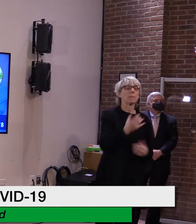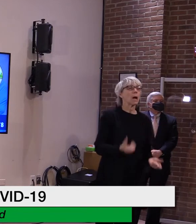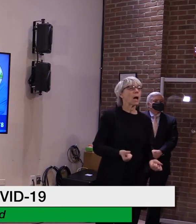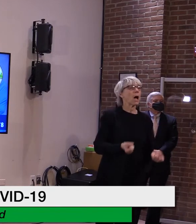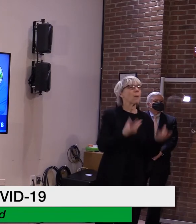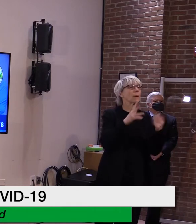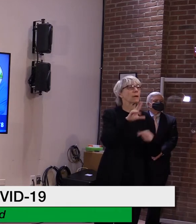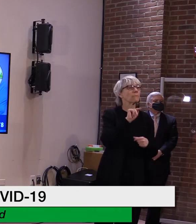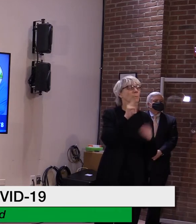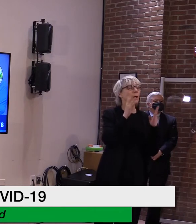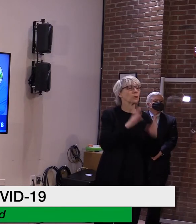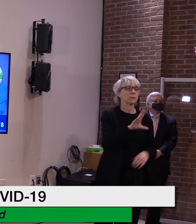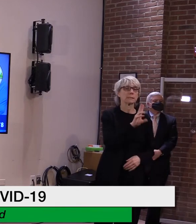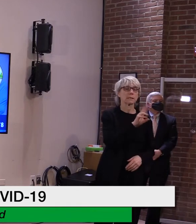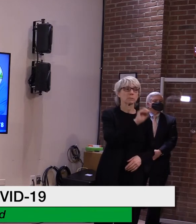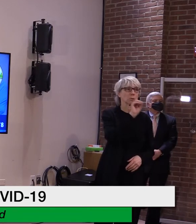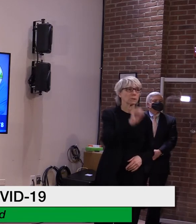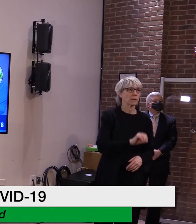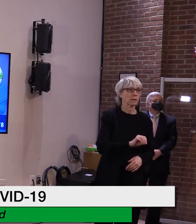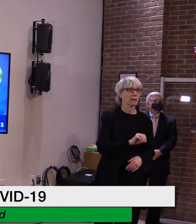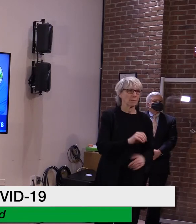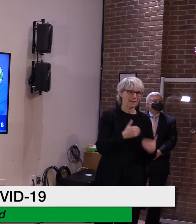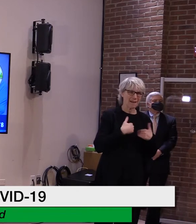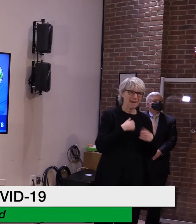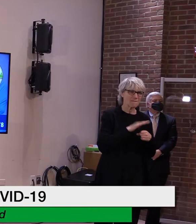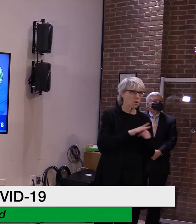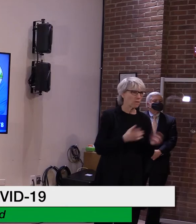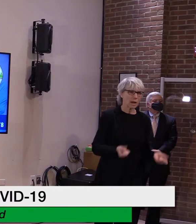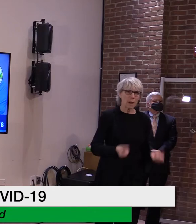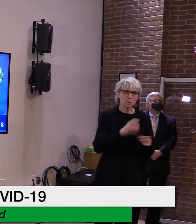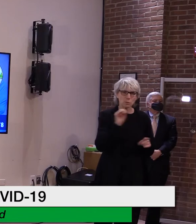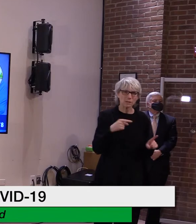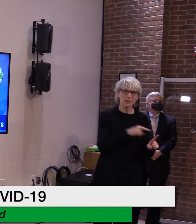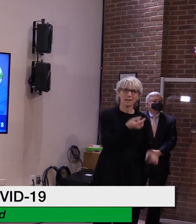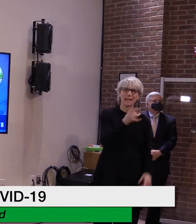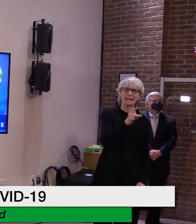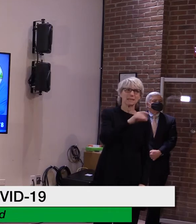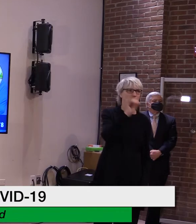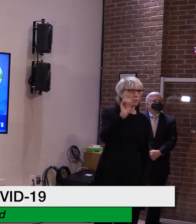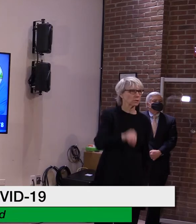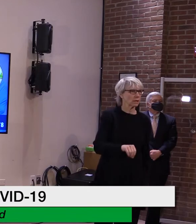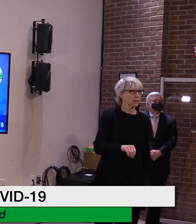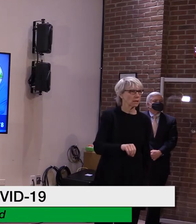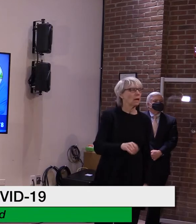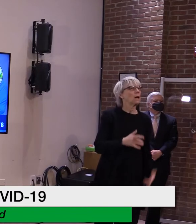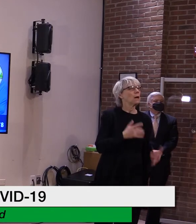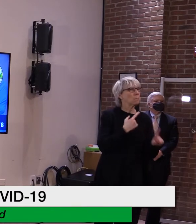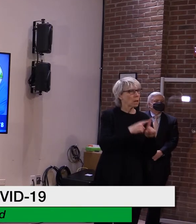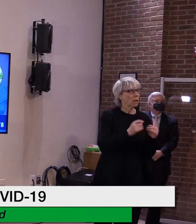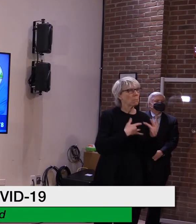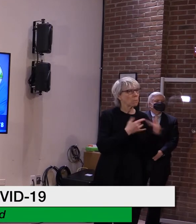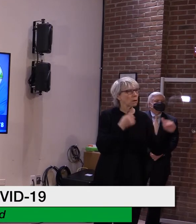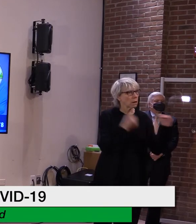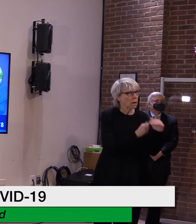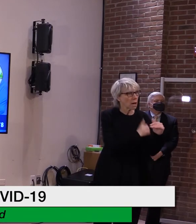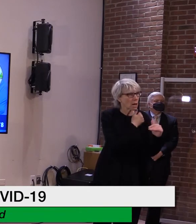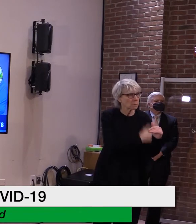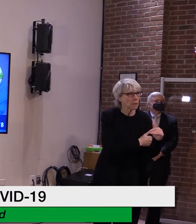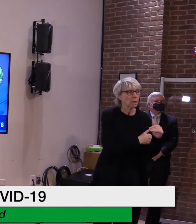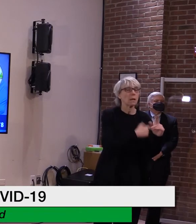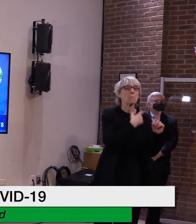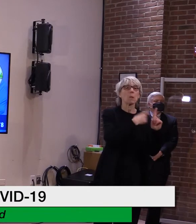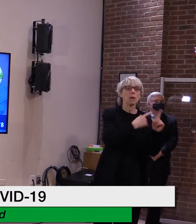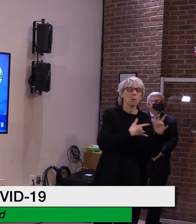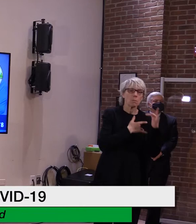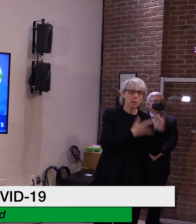of positive cases. They have significantly higher hospitalization rates and rates of most chronic diseases,